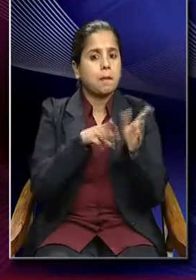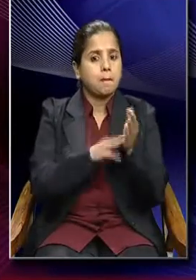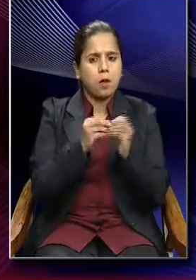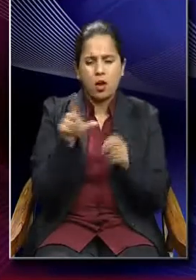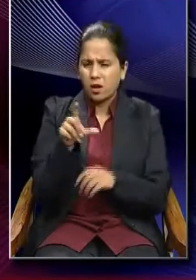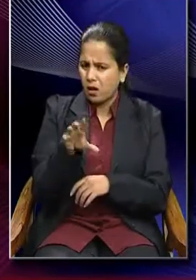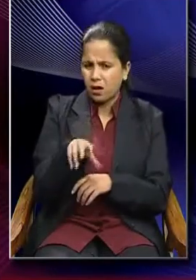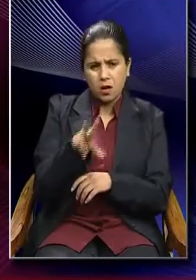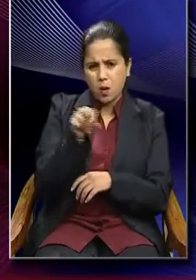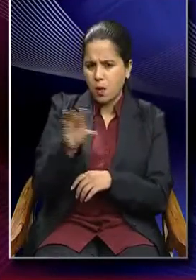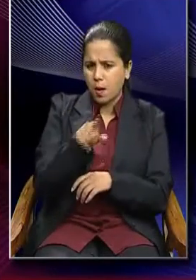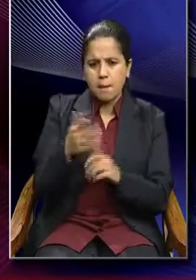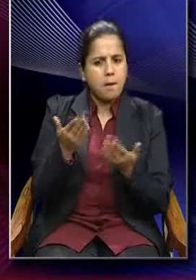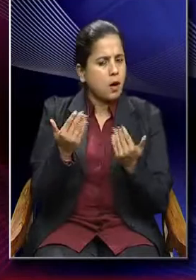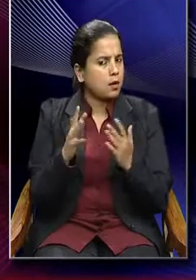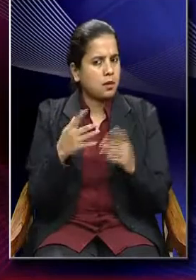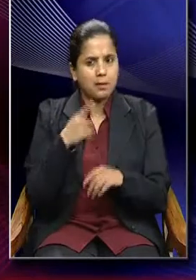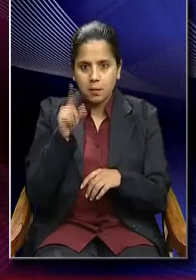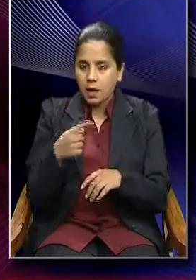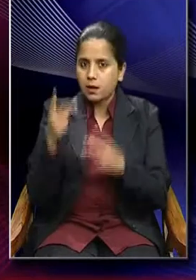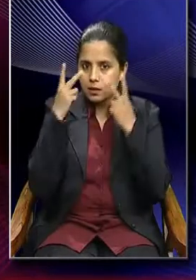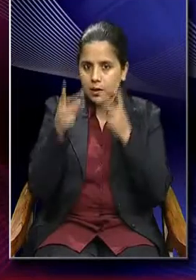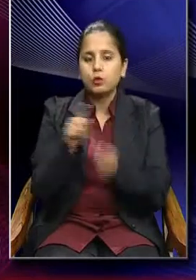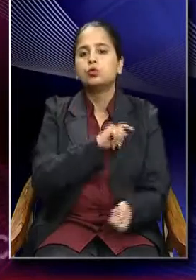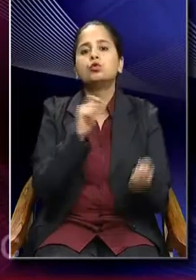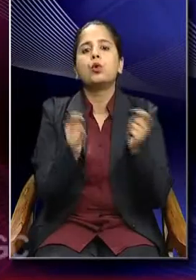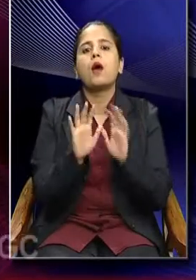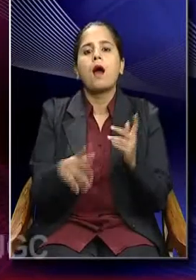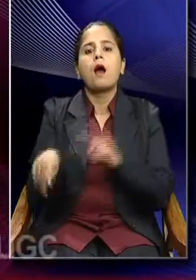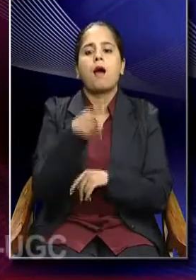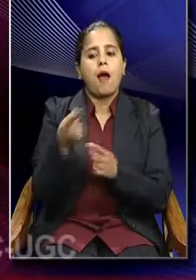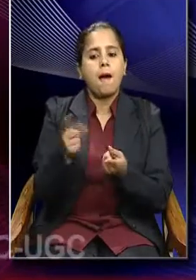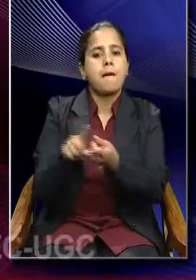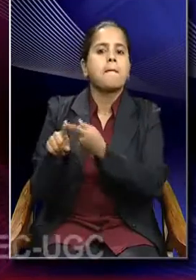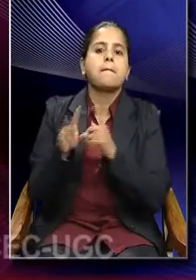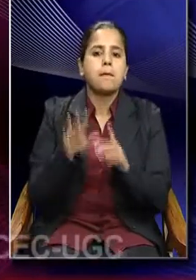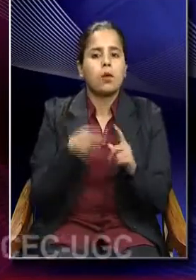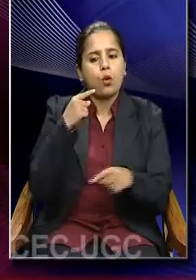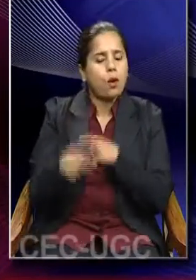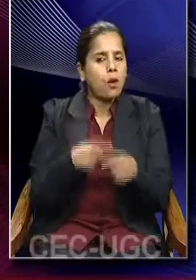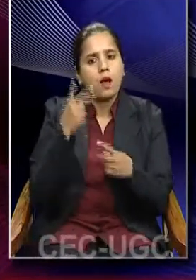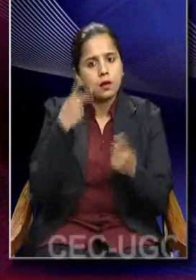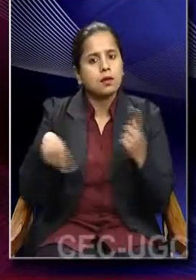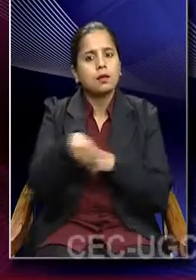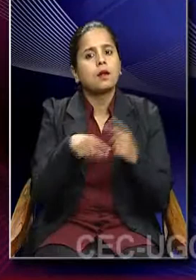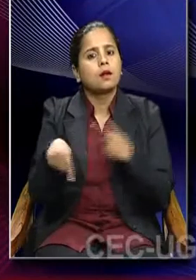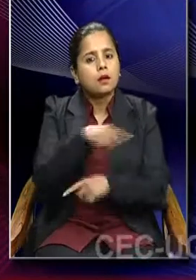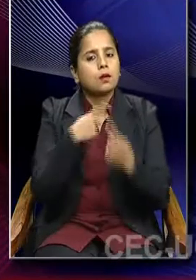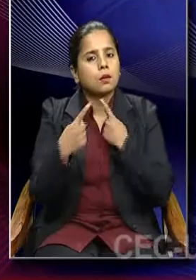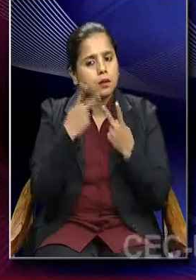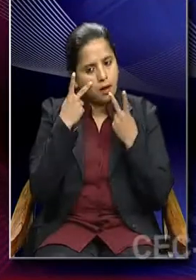it is not possible. We need to look into the changes that is taking place in everyday interaction.